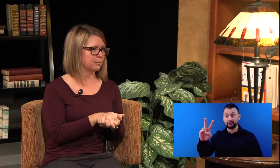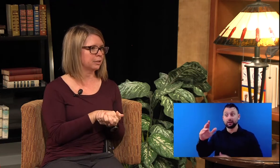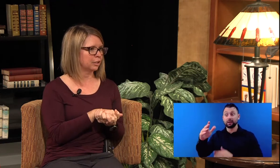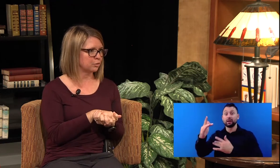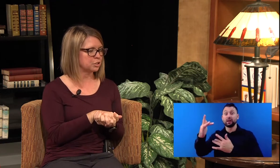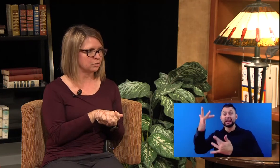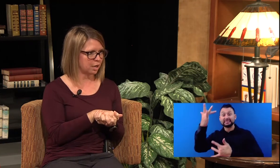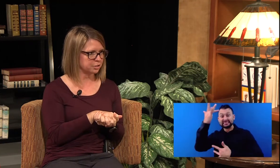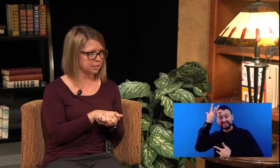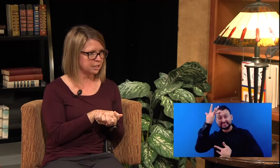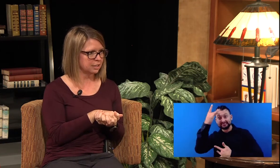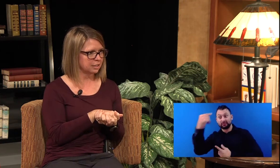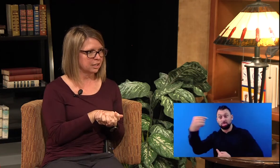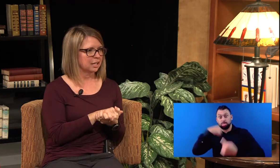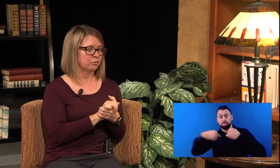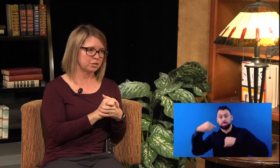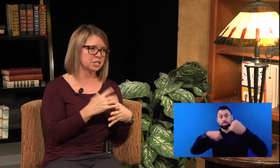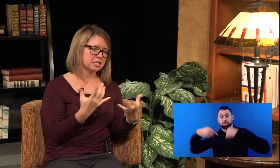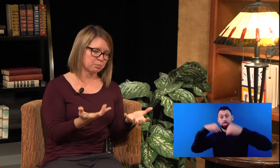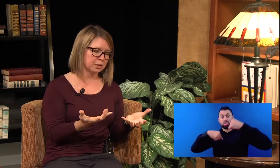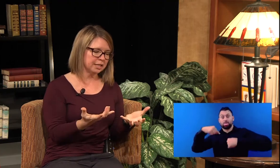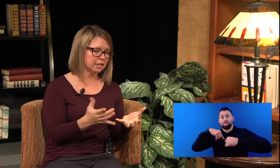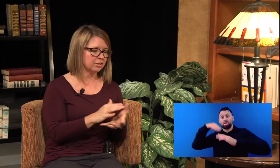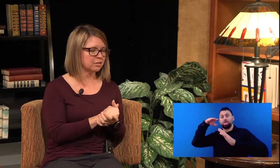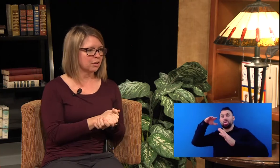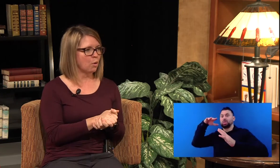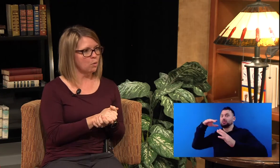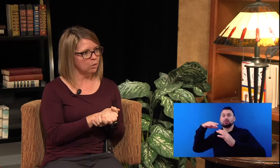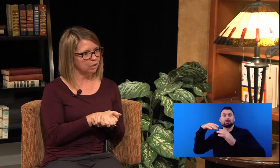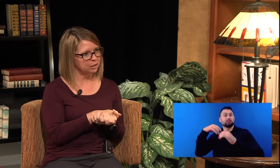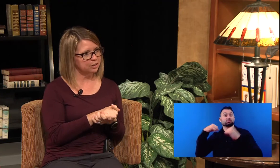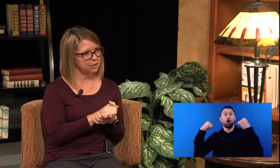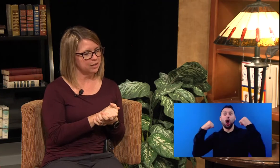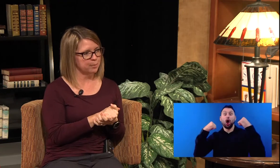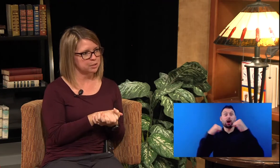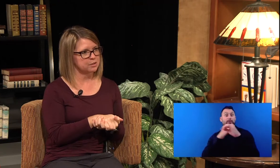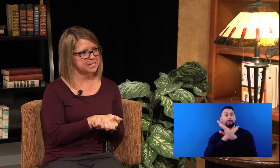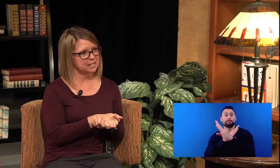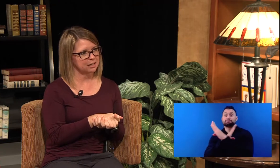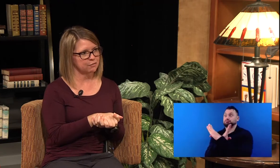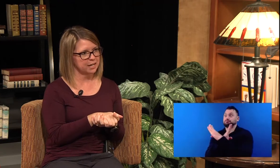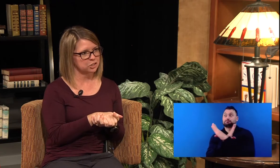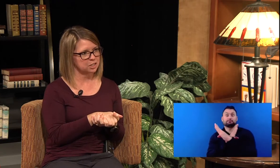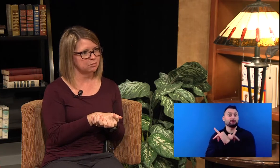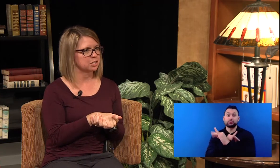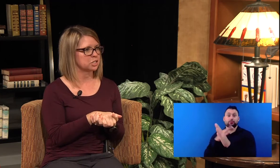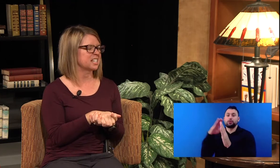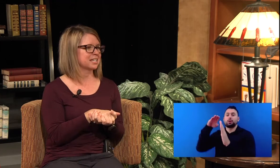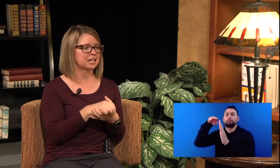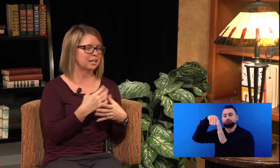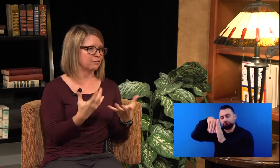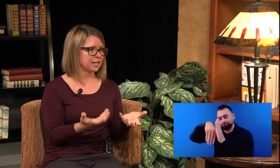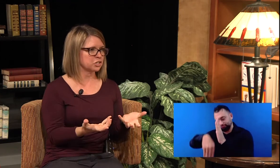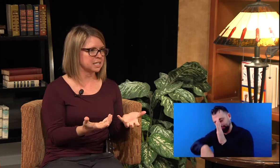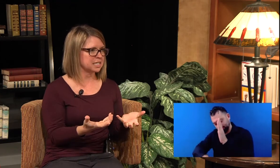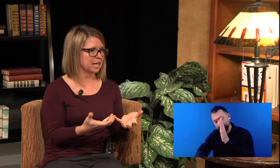below 200, which is pretty low, or you have an opportunistic infection, which is infections that